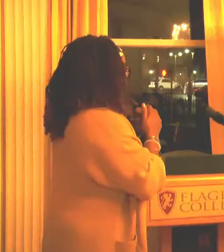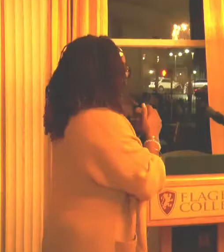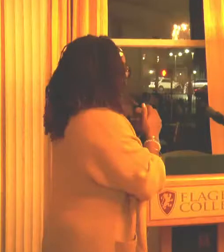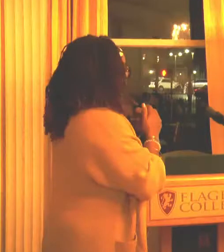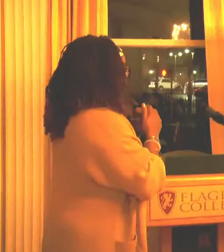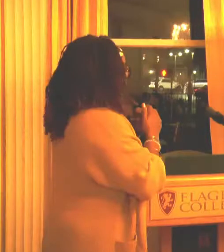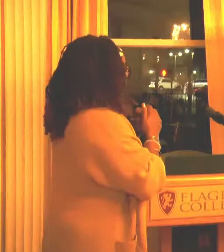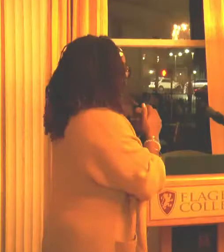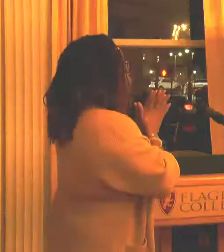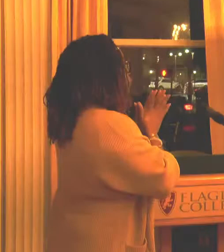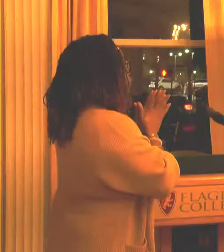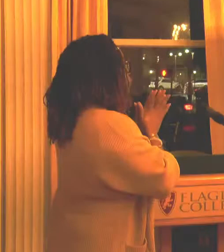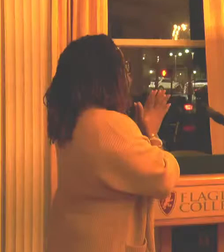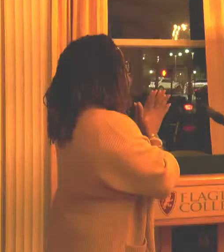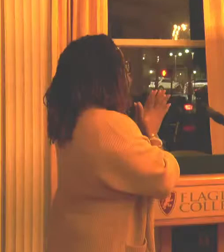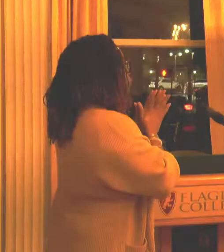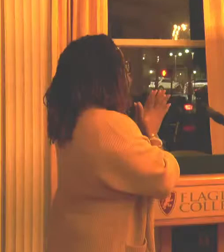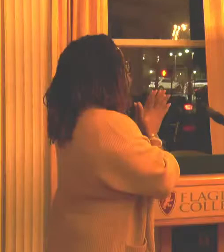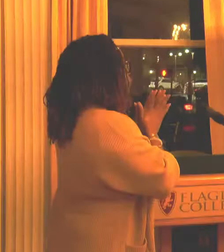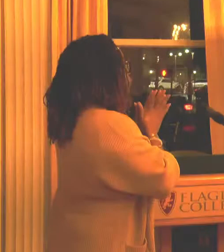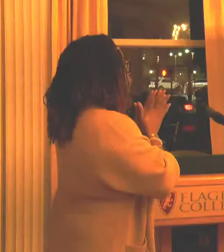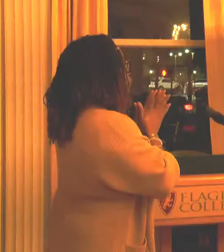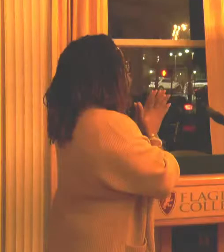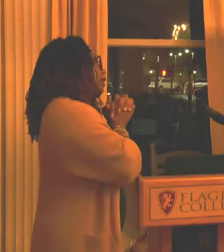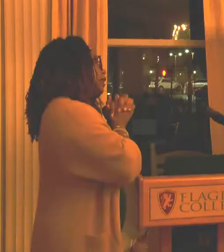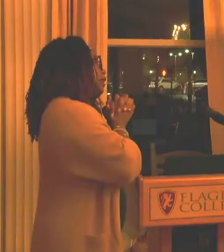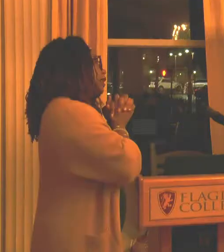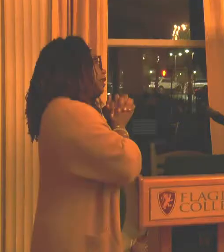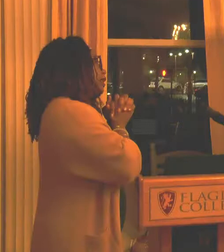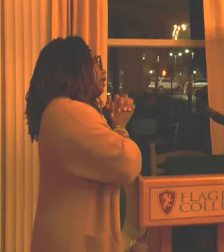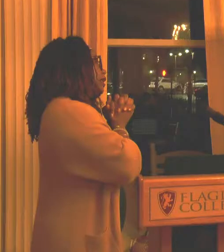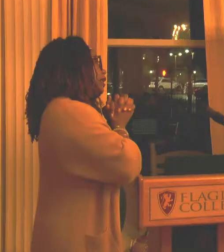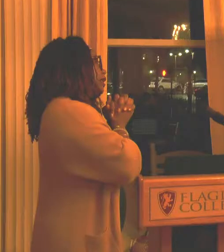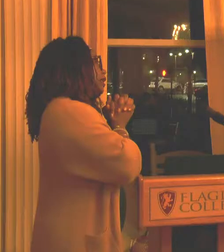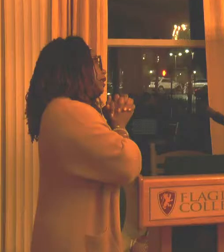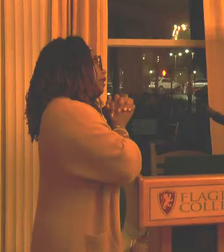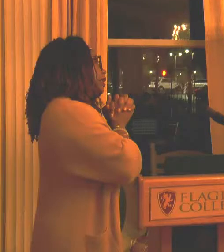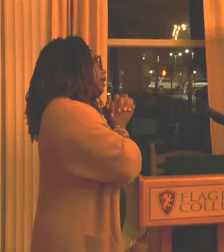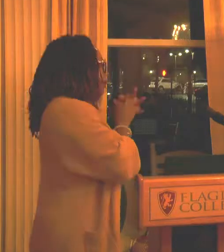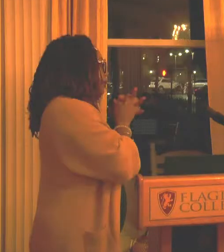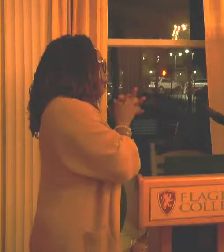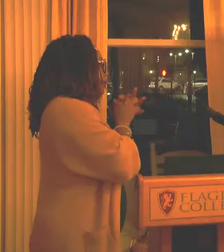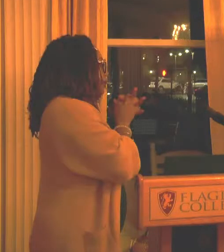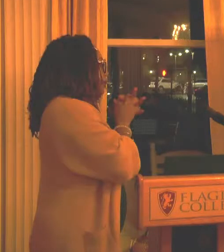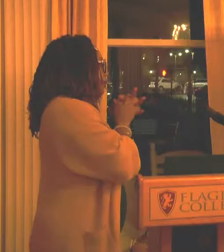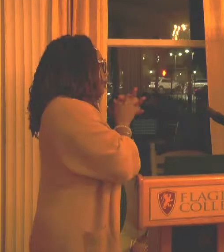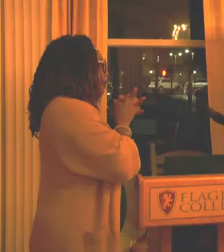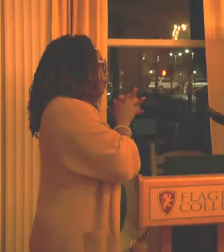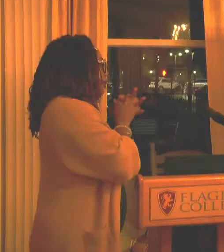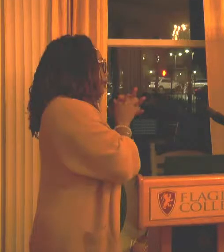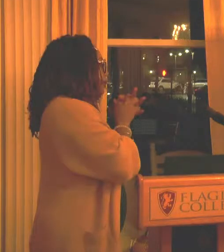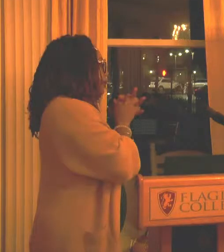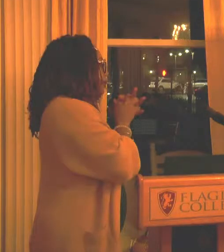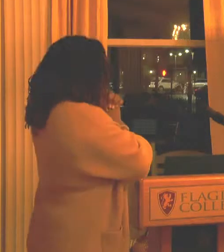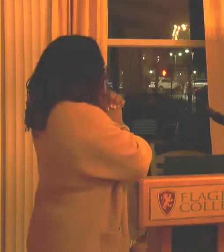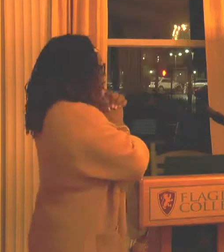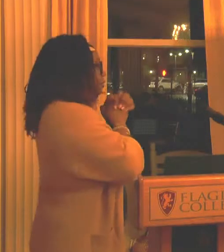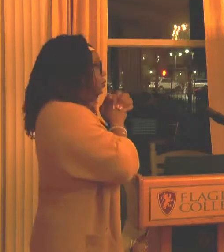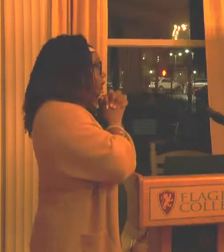sexual, emotional, and physical trauma. The lack of empathy in cases of black girl, black missing and endangered girls.